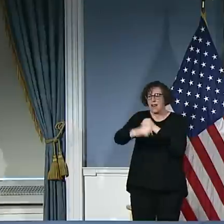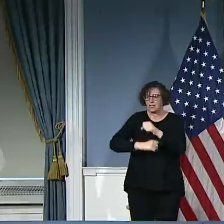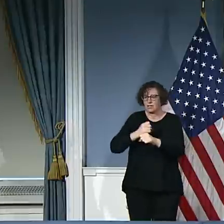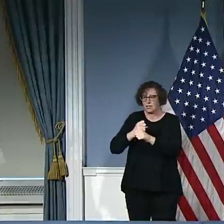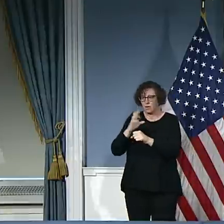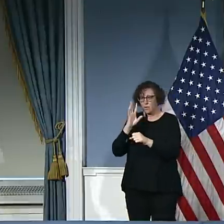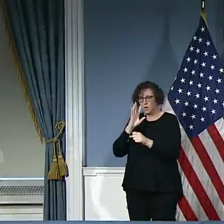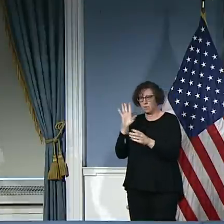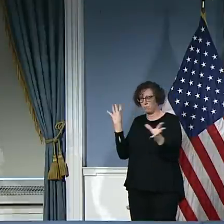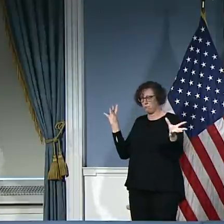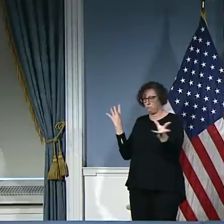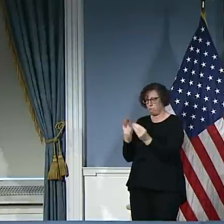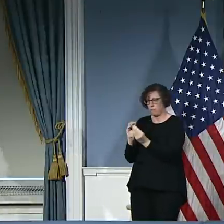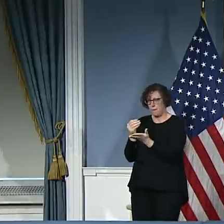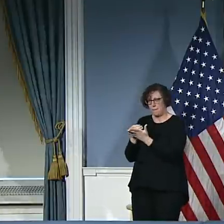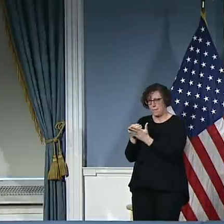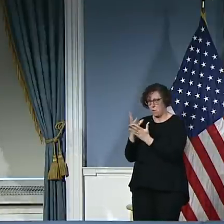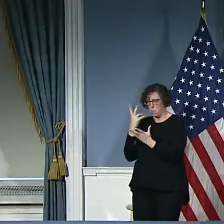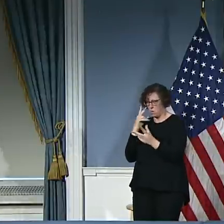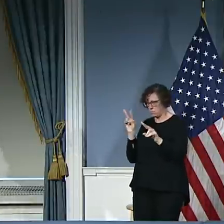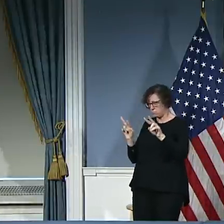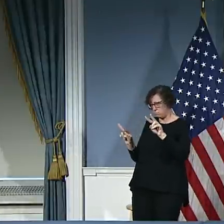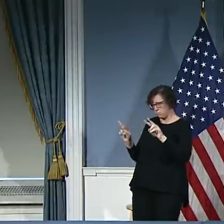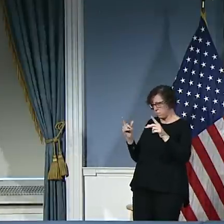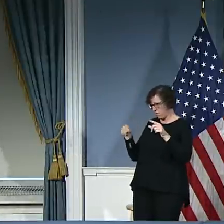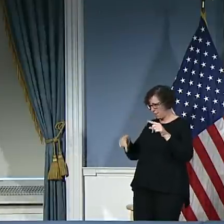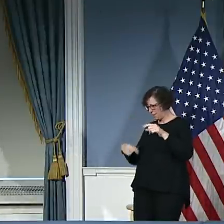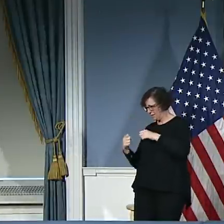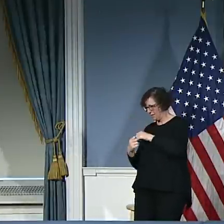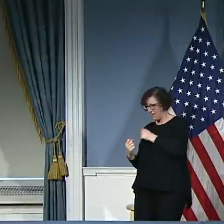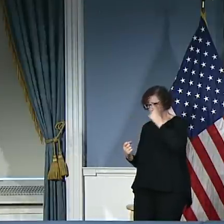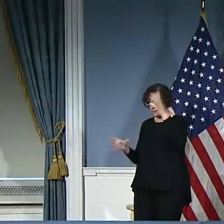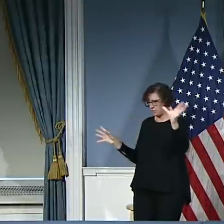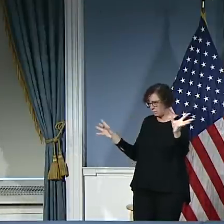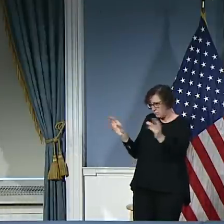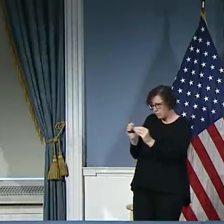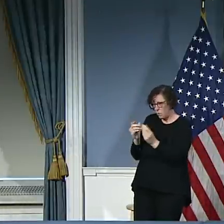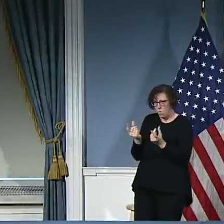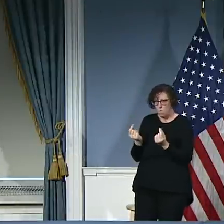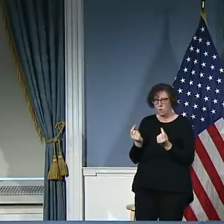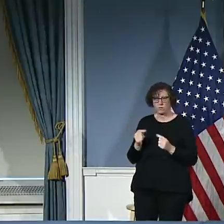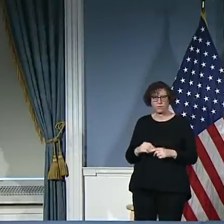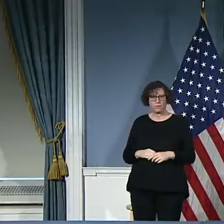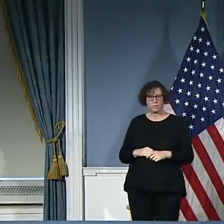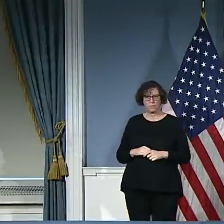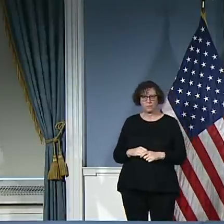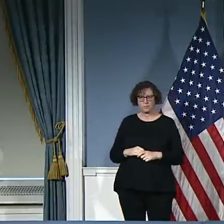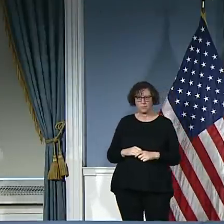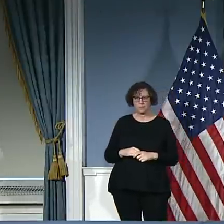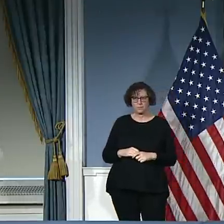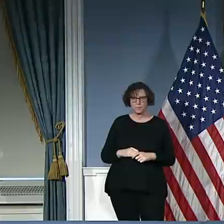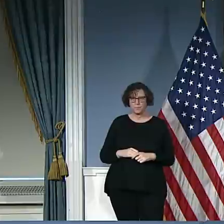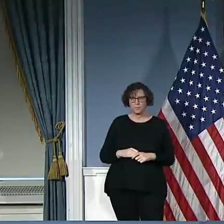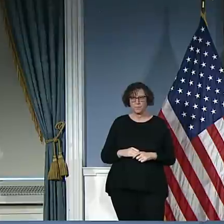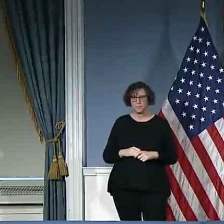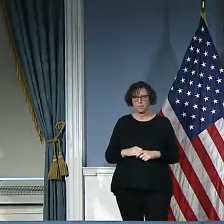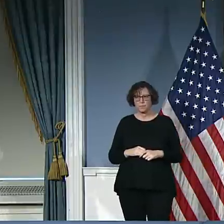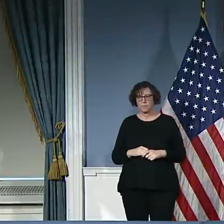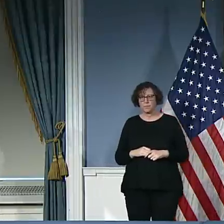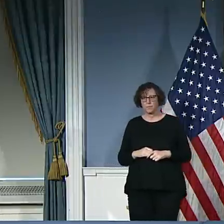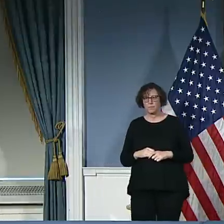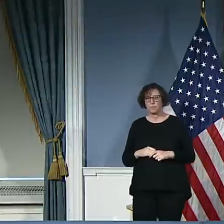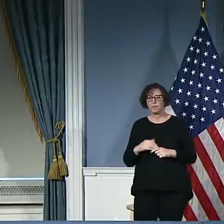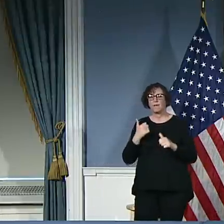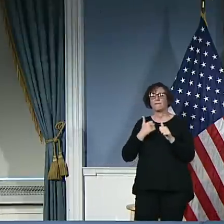And obviously, this is a time that is difficult for everyone in New York. Is the guidance coming